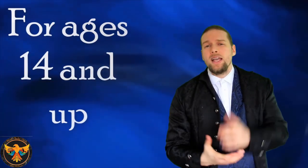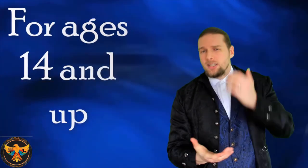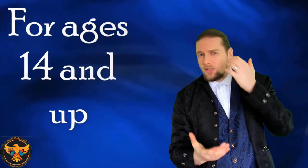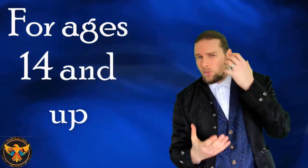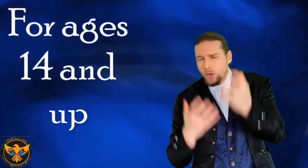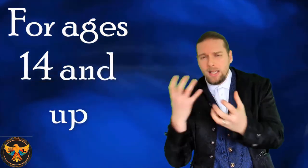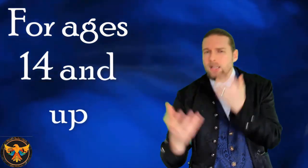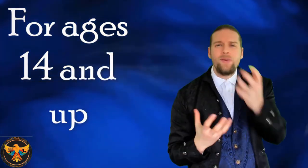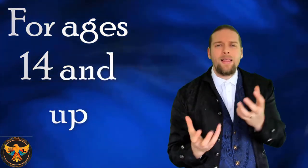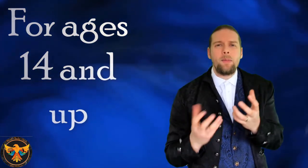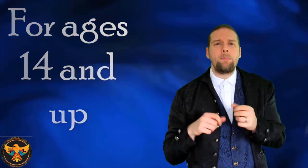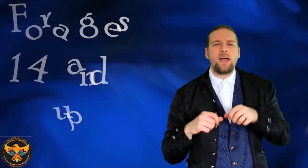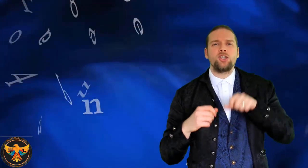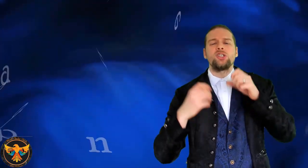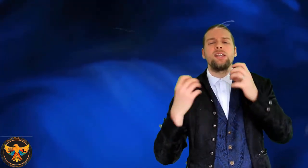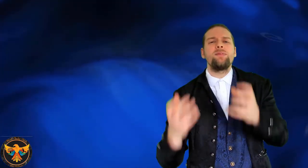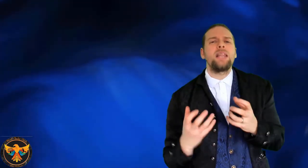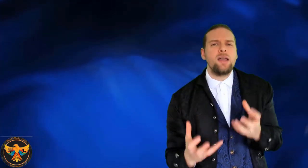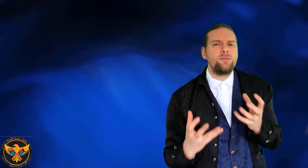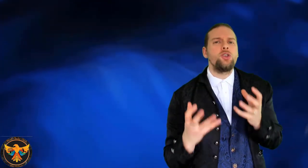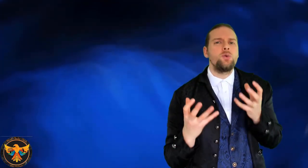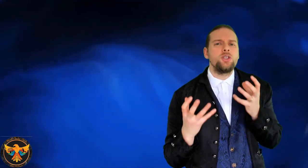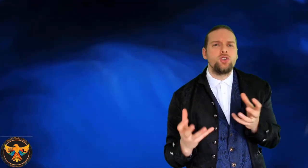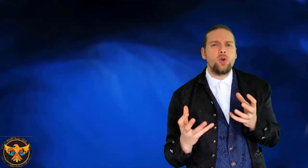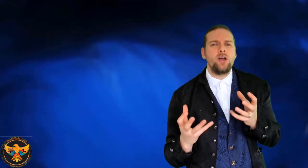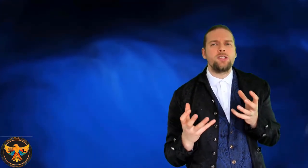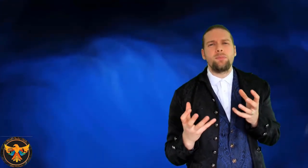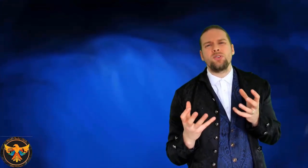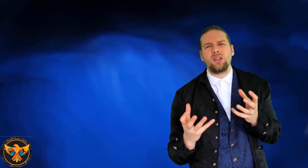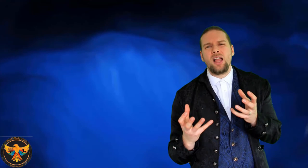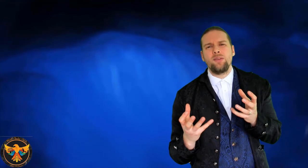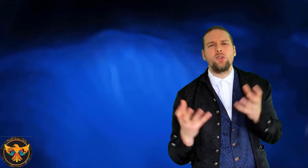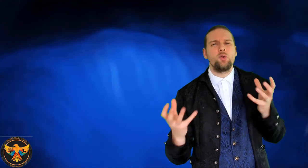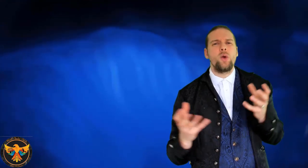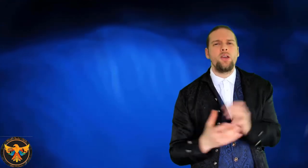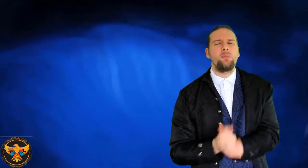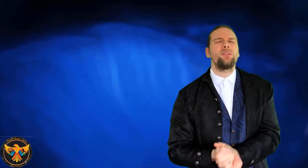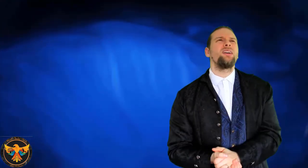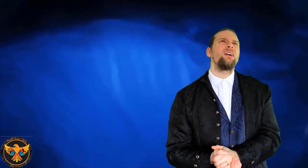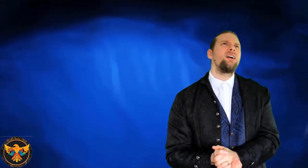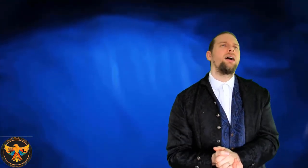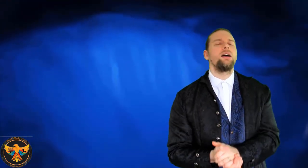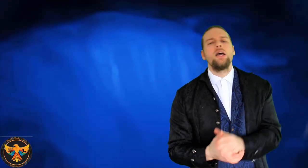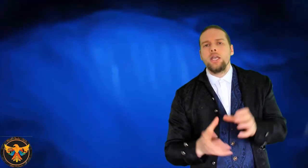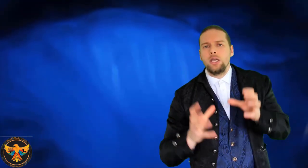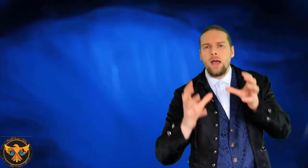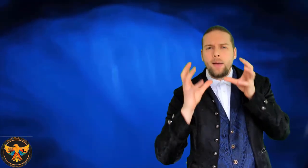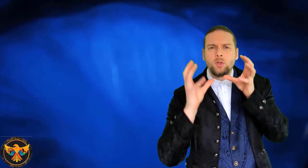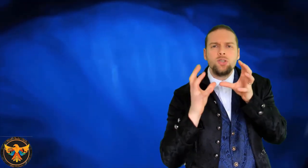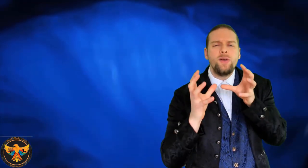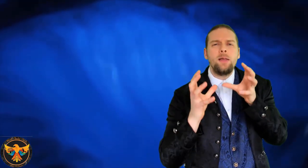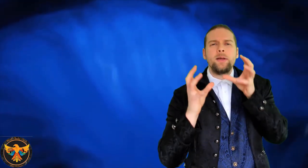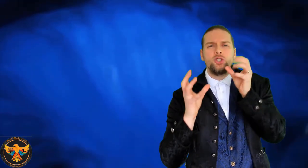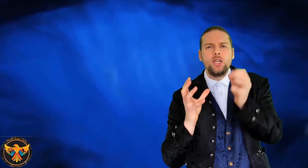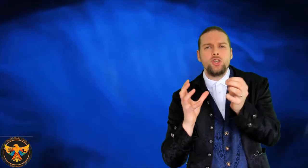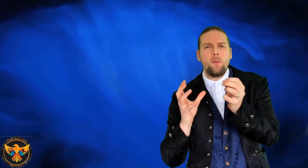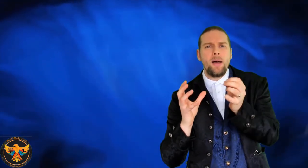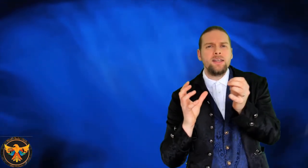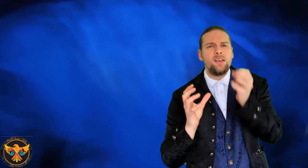to really develop that passion, to live a life that you enjoy, as opposed to a life that you wake up and think, you know, how to develop and change your mindset